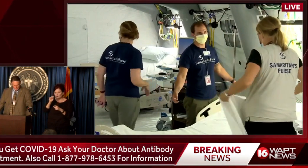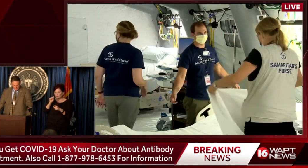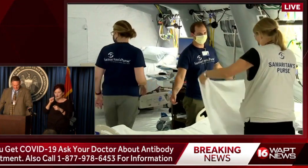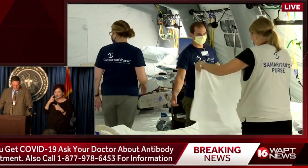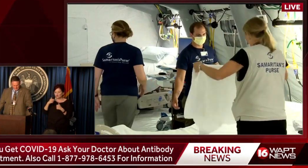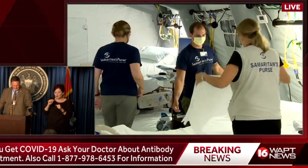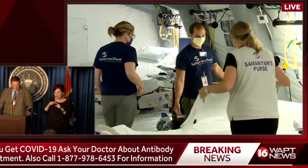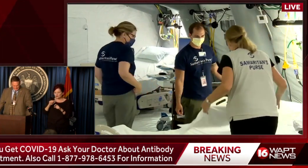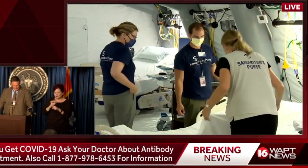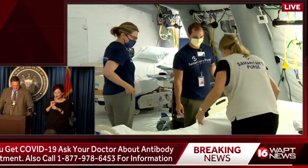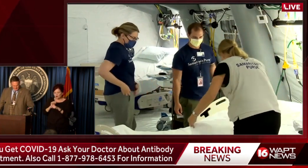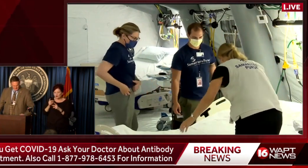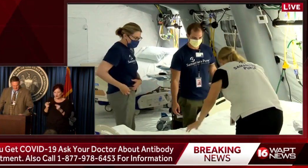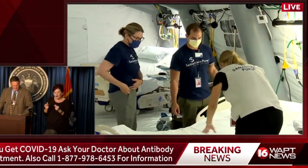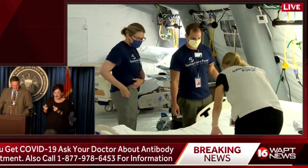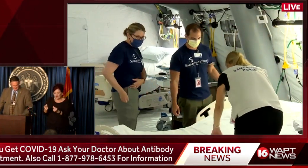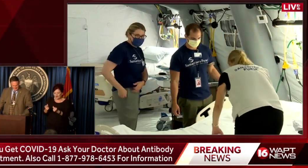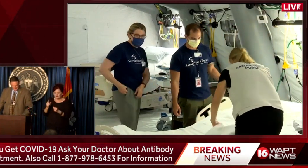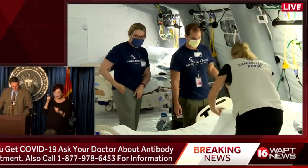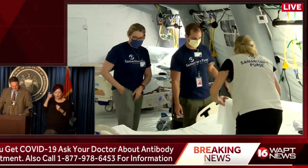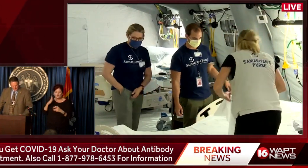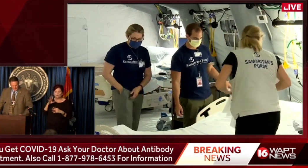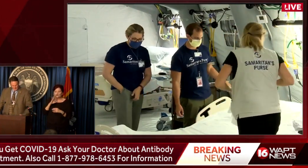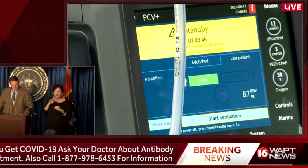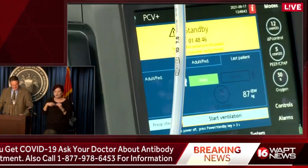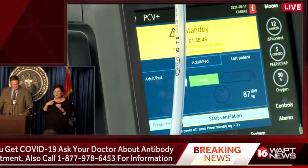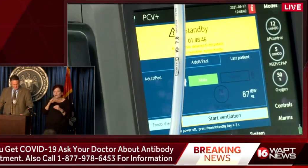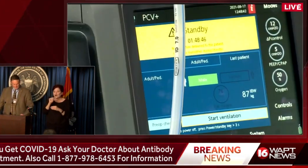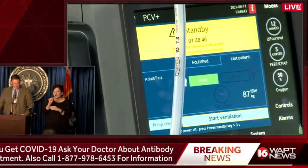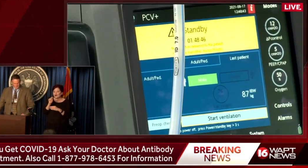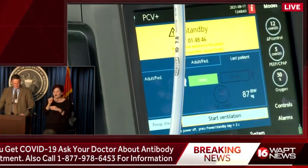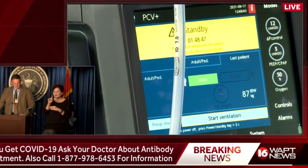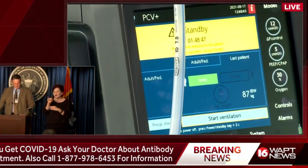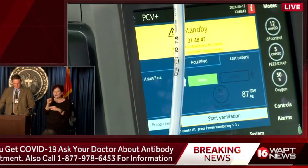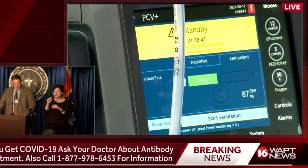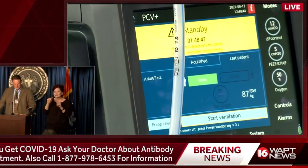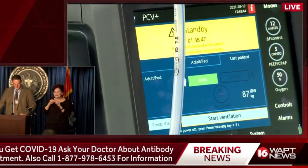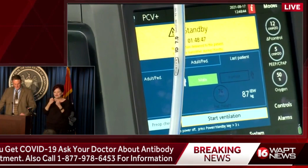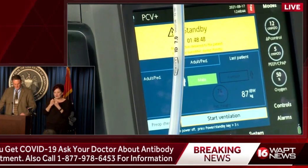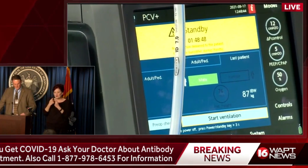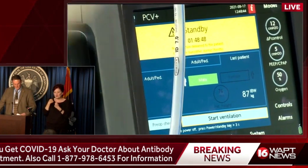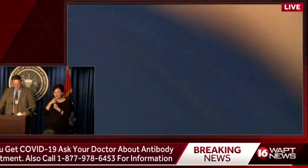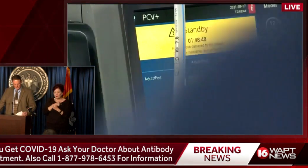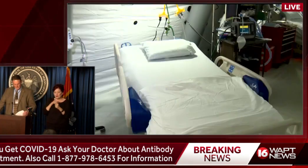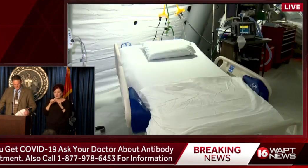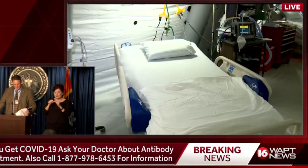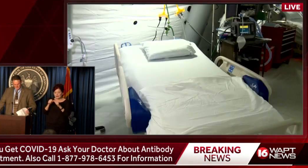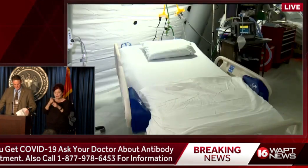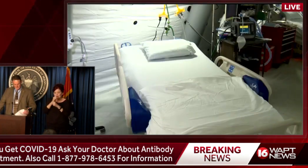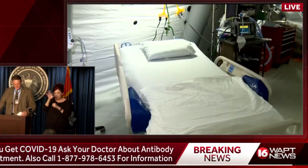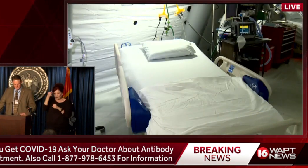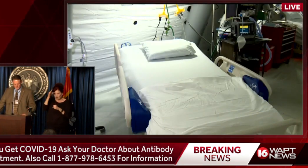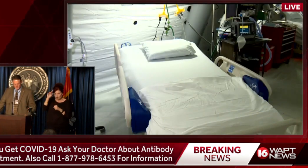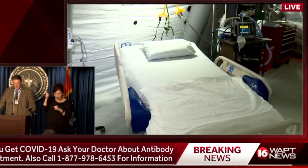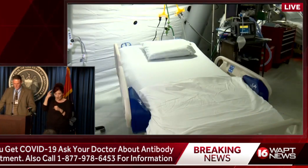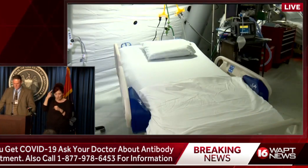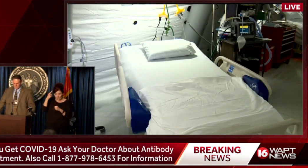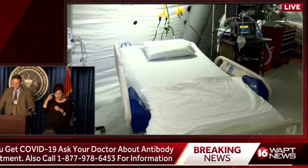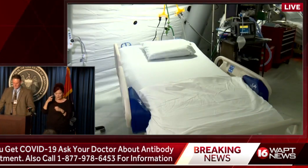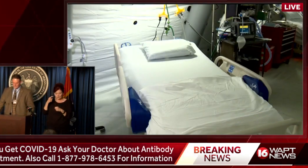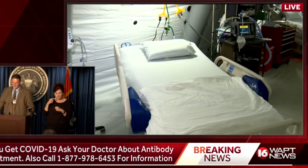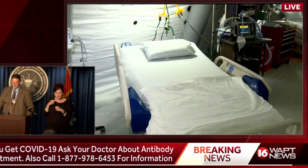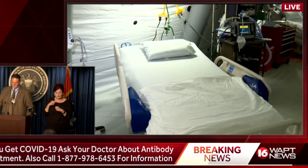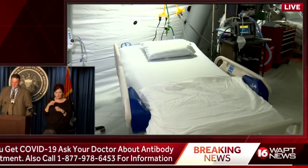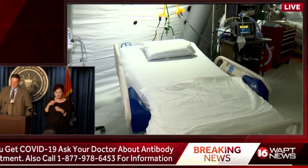as quickly as we can. The governor talked about the antibody teams that we continue to get from the federal government, and I continue to communicate